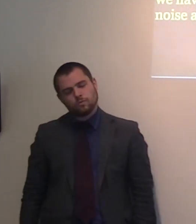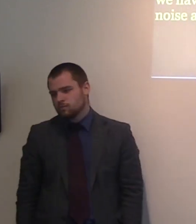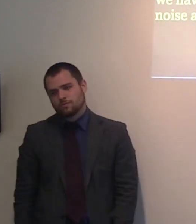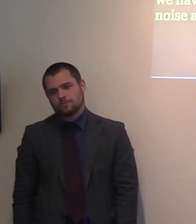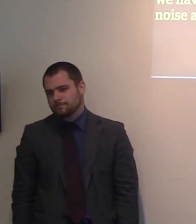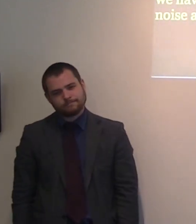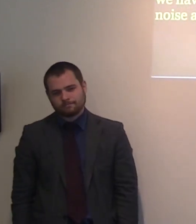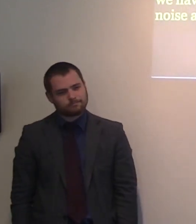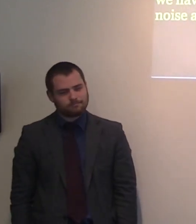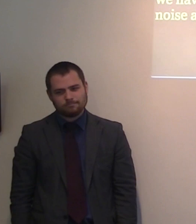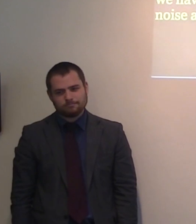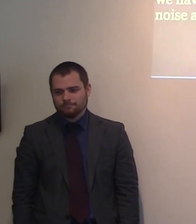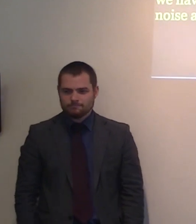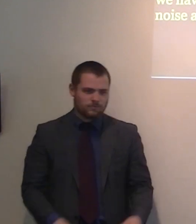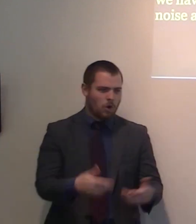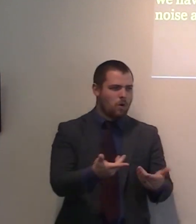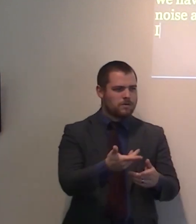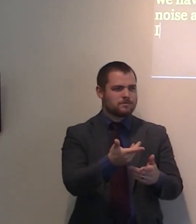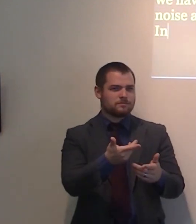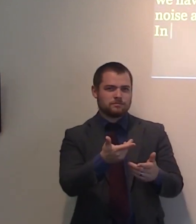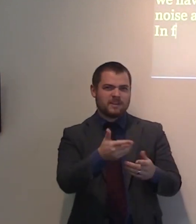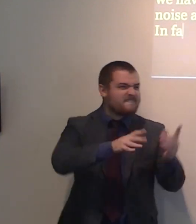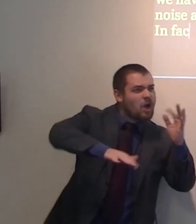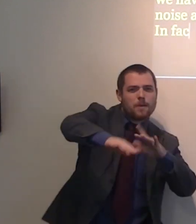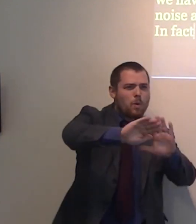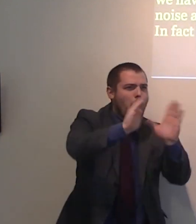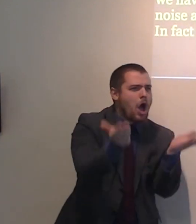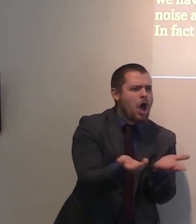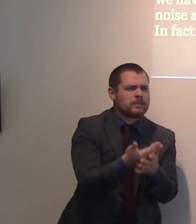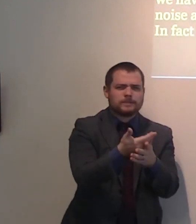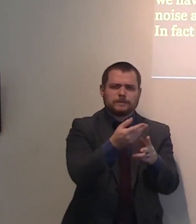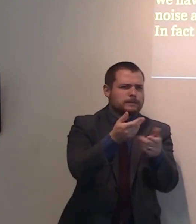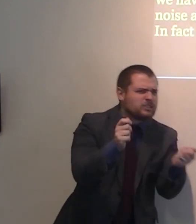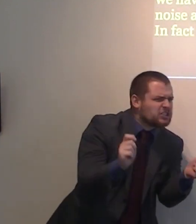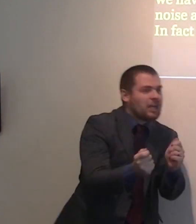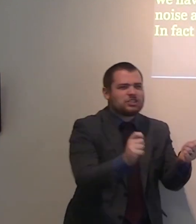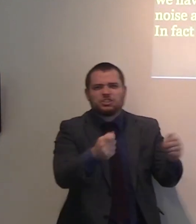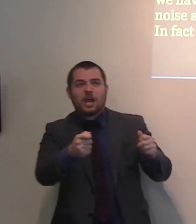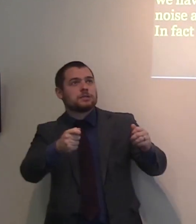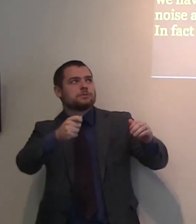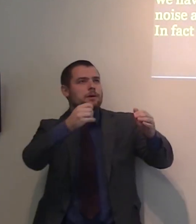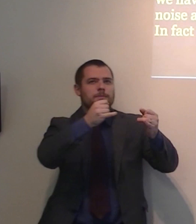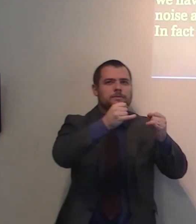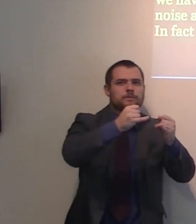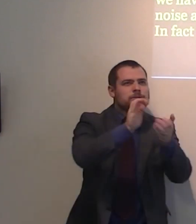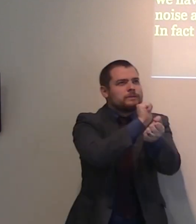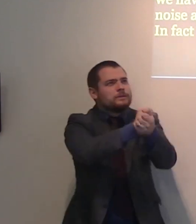four seasons will remain no matter what the ecological part. I know nothing about these things. But the Bible,